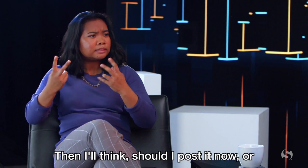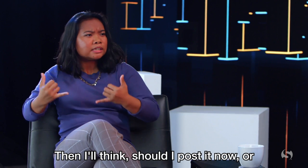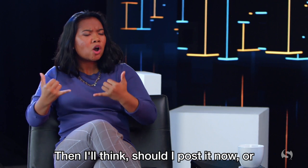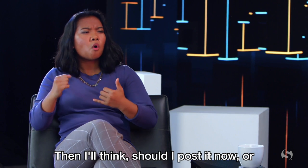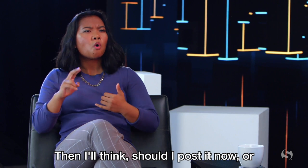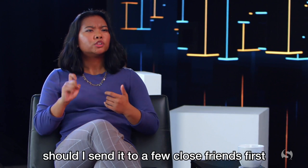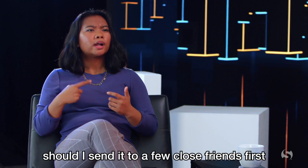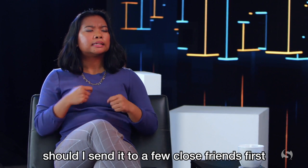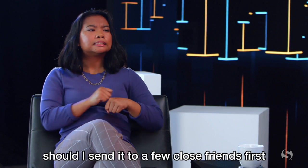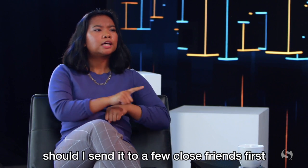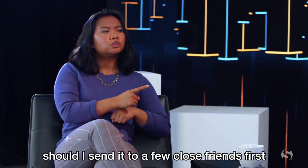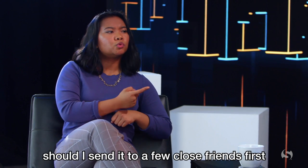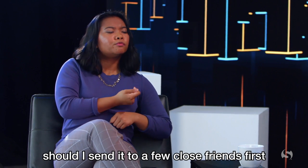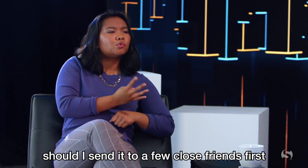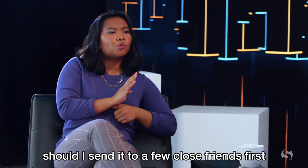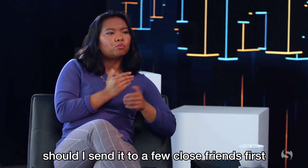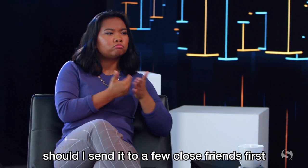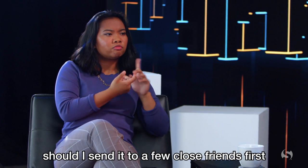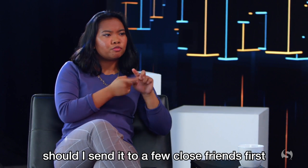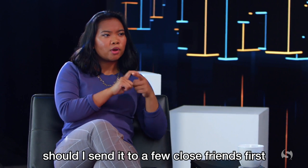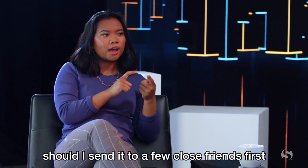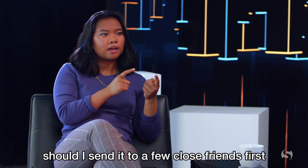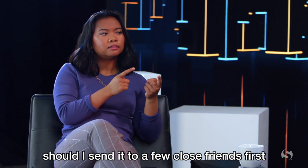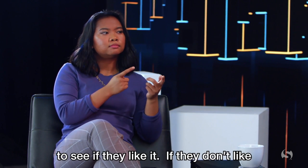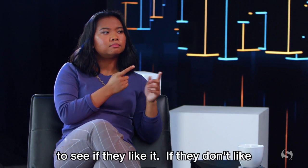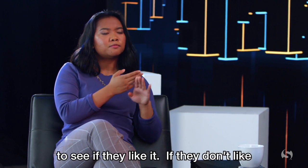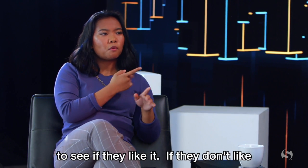should I post it now, or should I send it to a few close friends first to see if they like it?